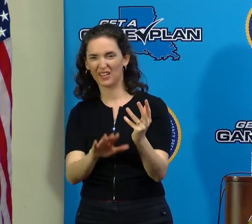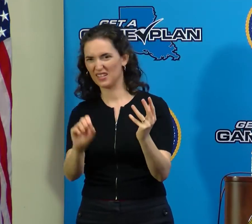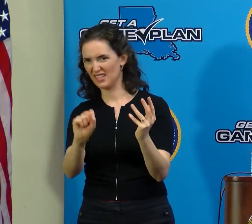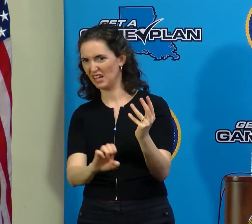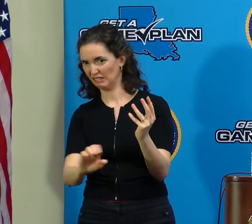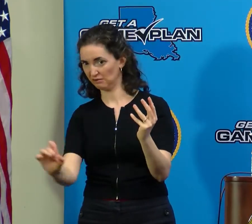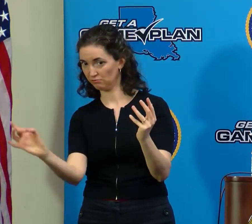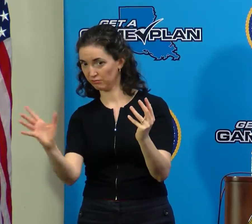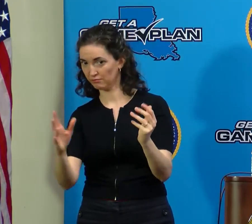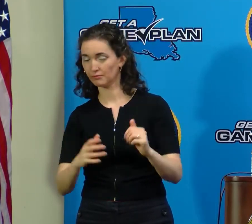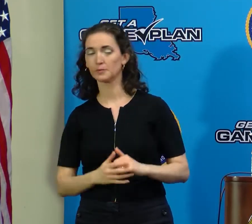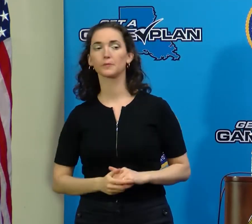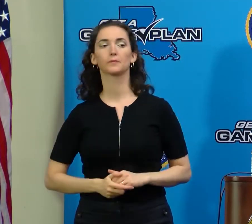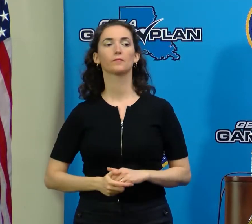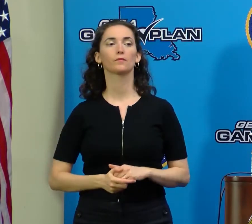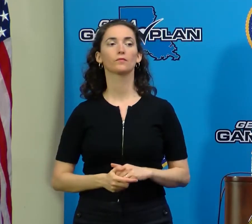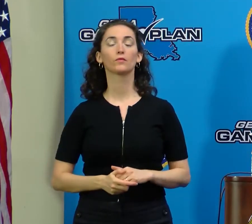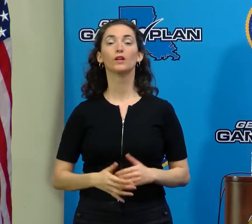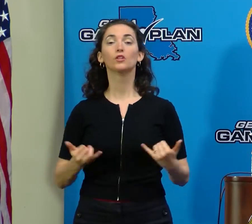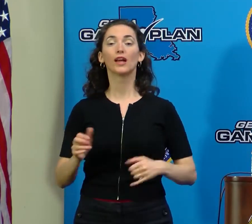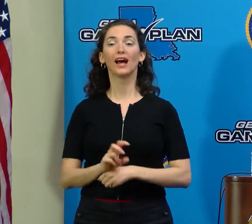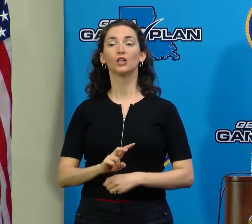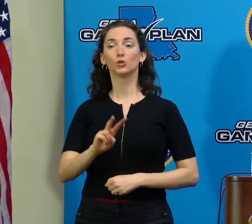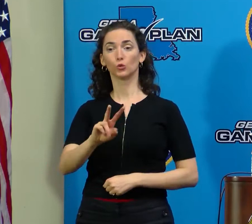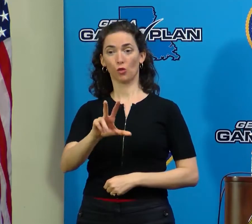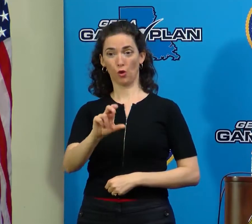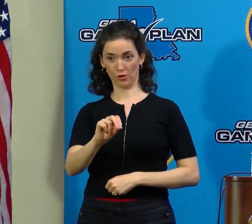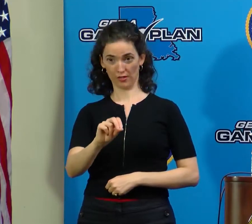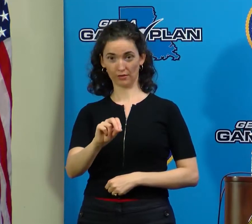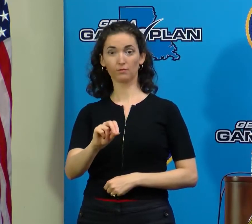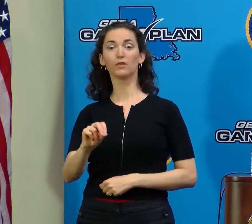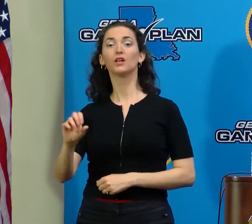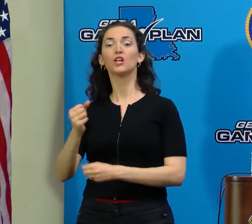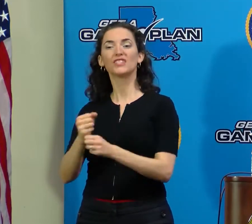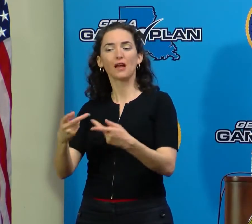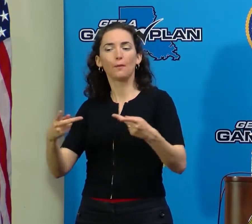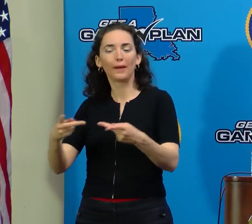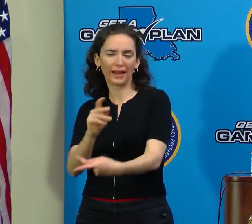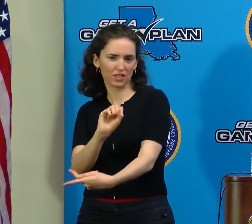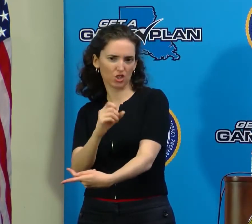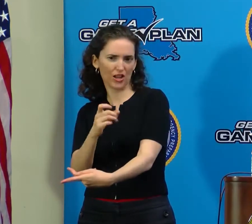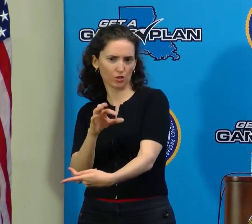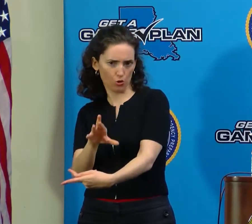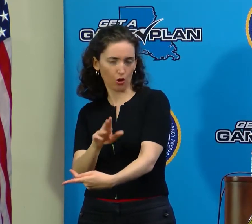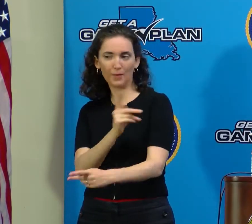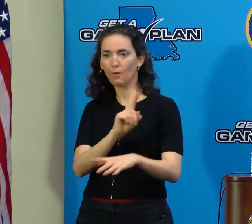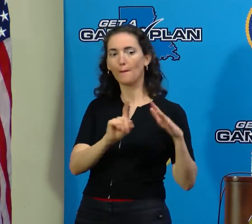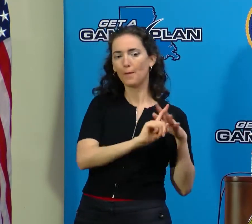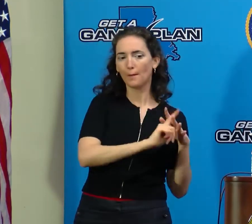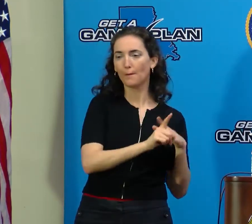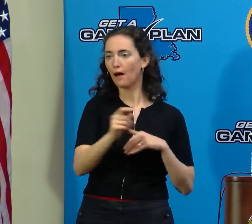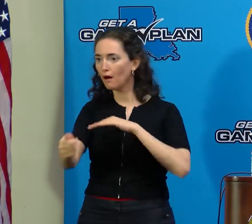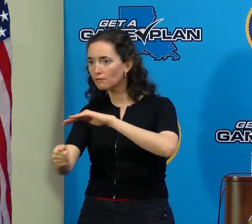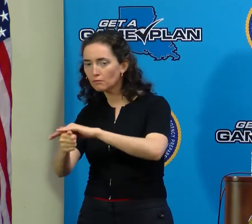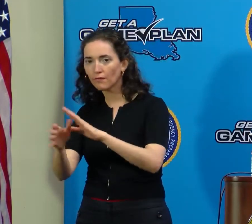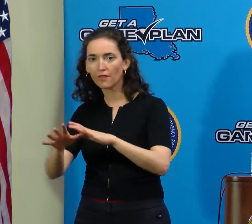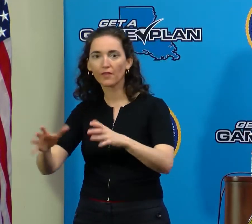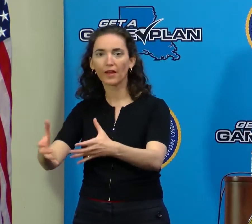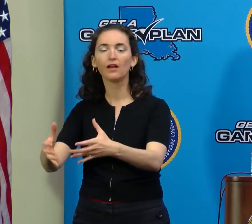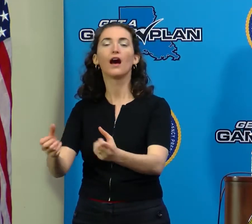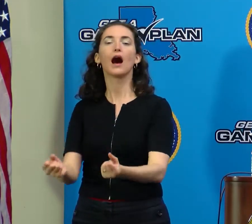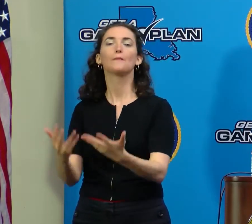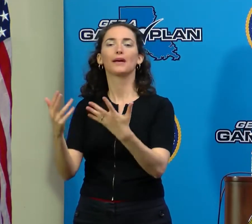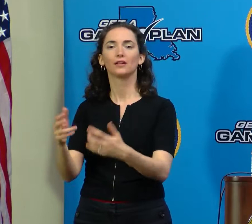As of 2.30 today, there were just shy of 2,000 people sheltered in 36 different locations across